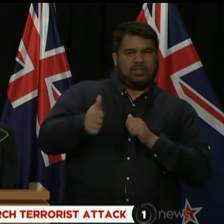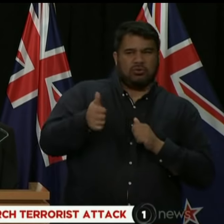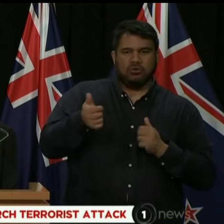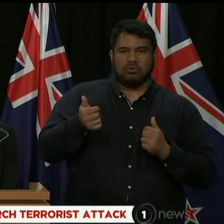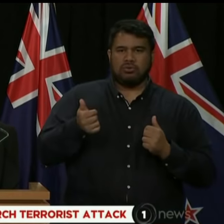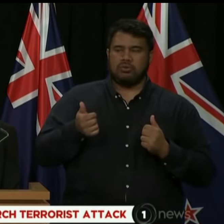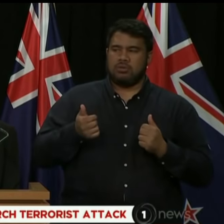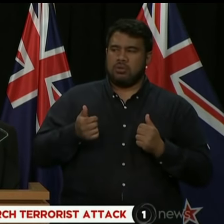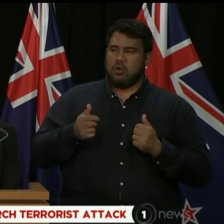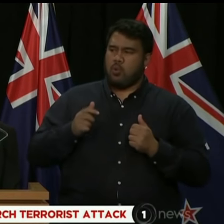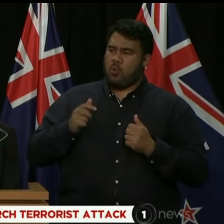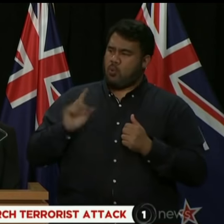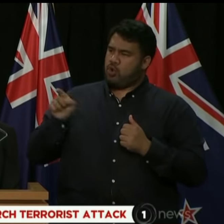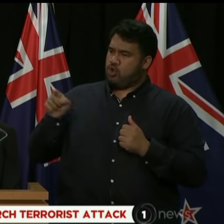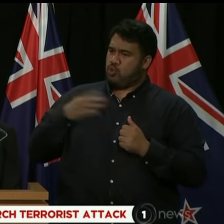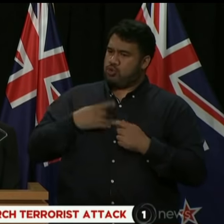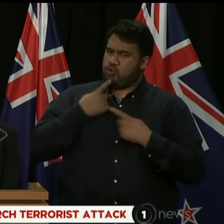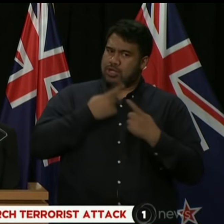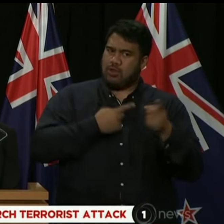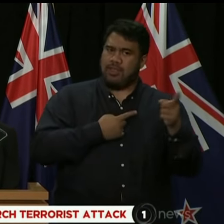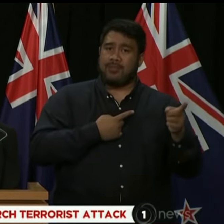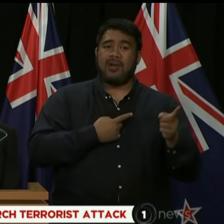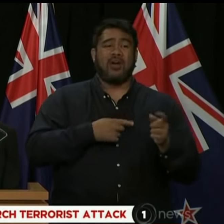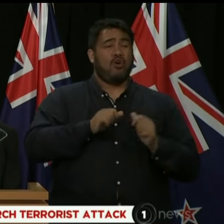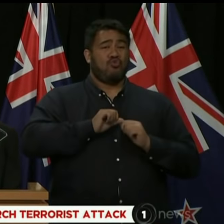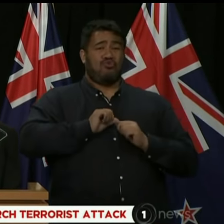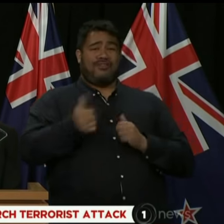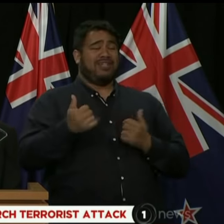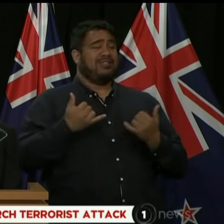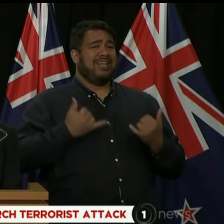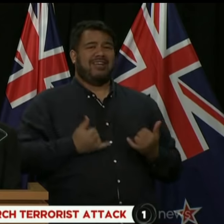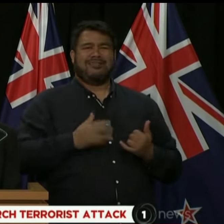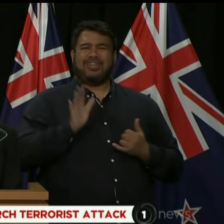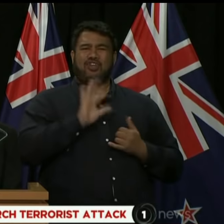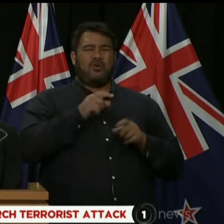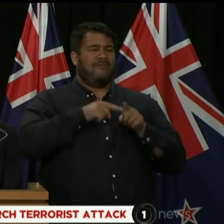subjections? I don't think that is in keeping with their values.